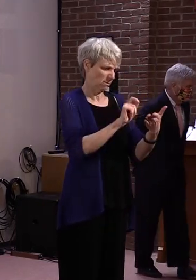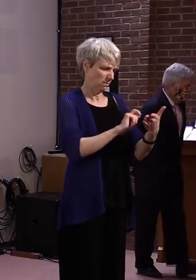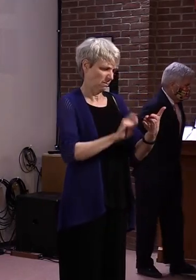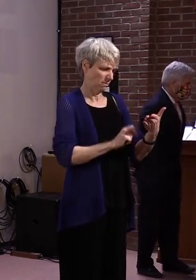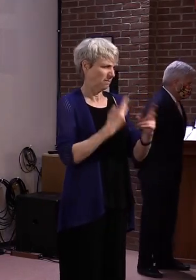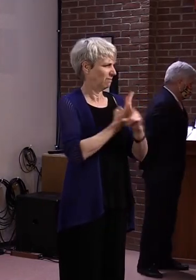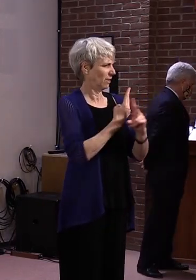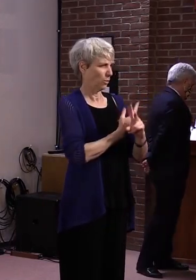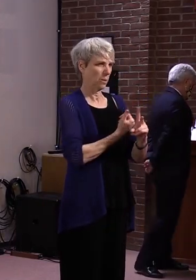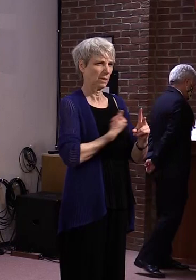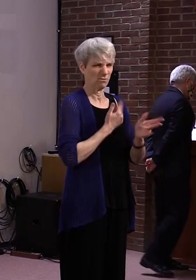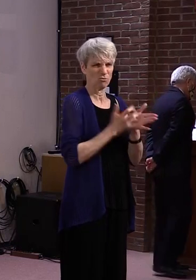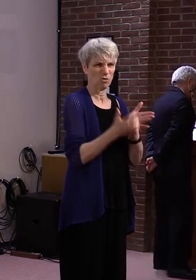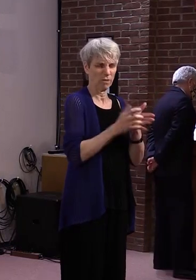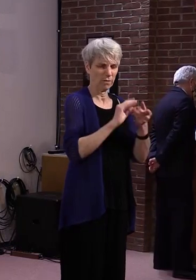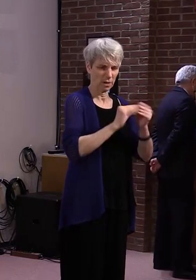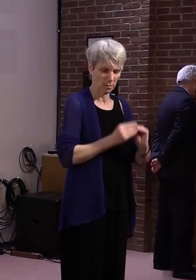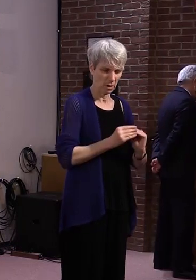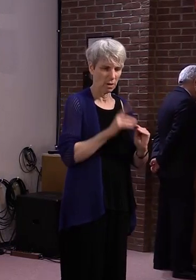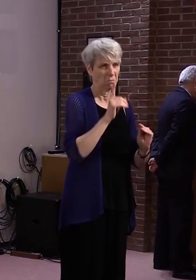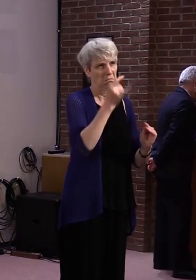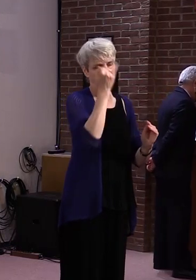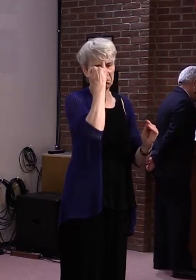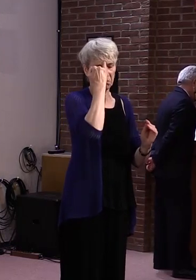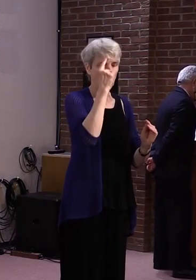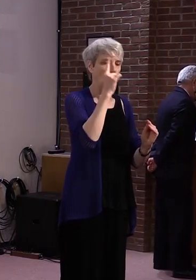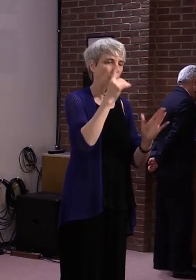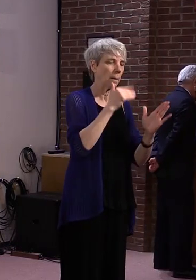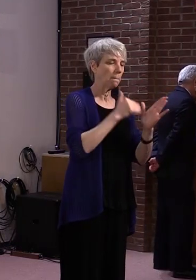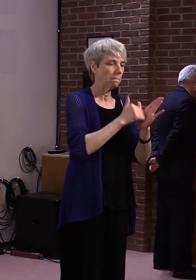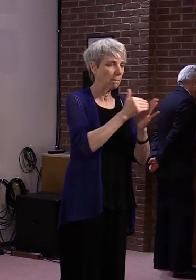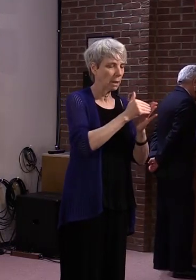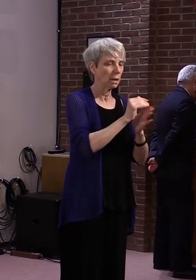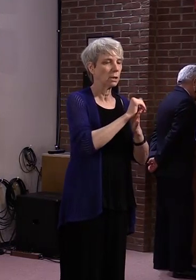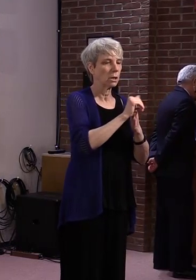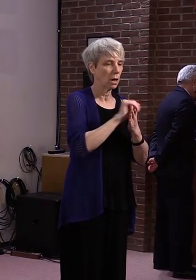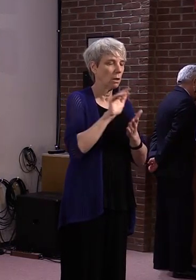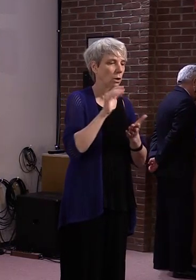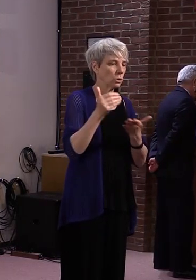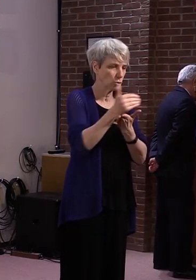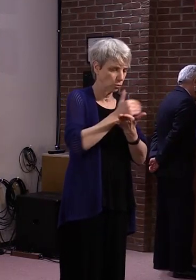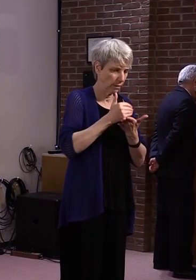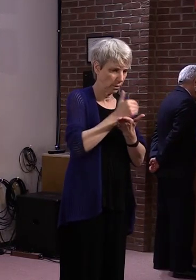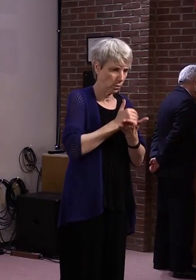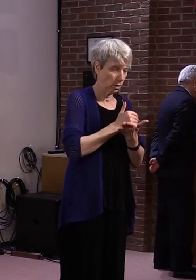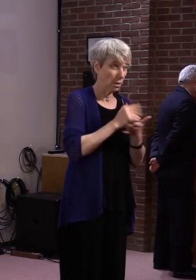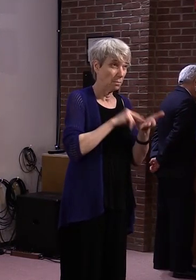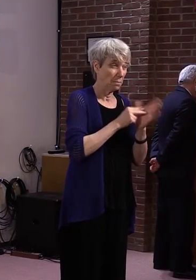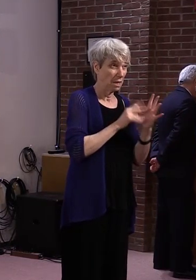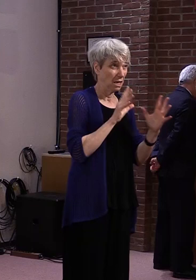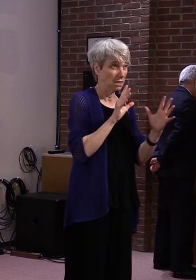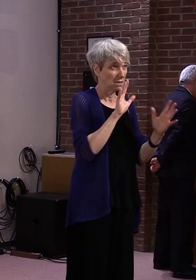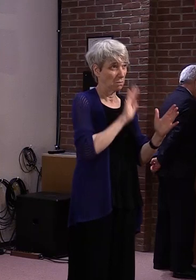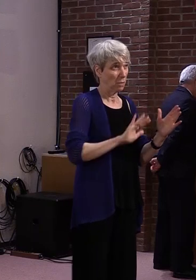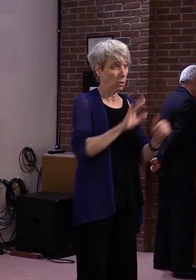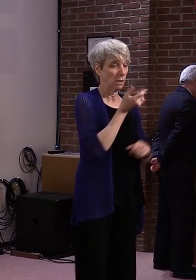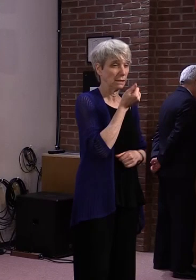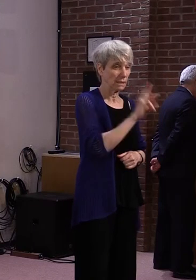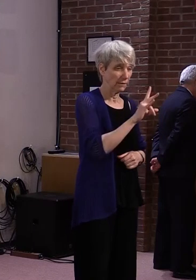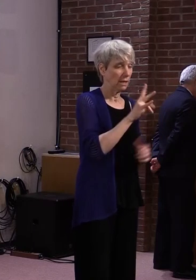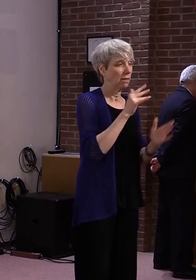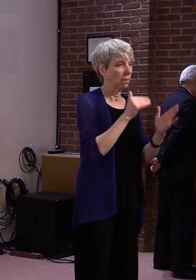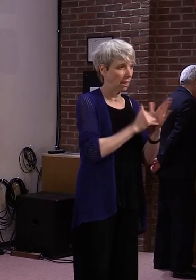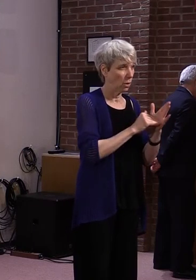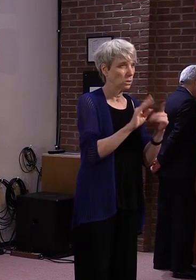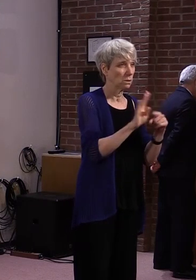revenues, say that would average to be 17,000 businesses. And I would guess